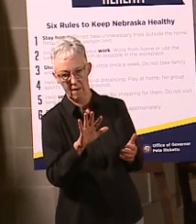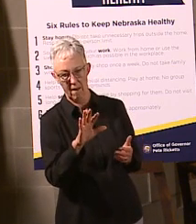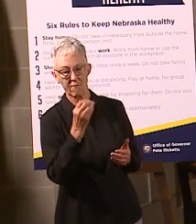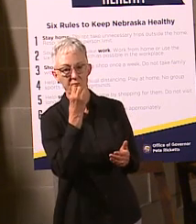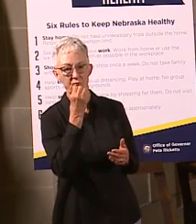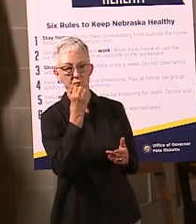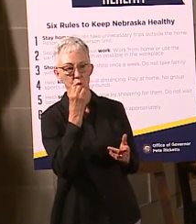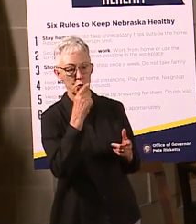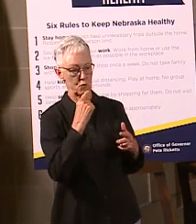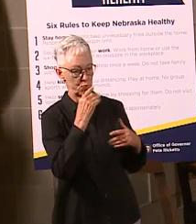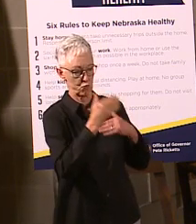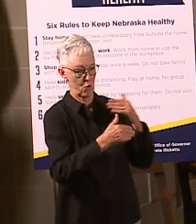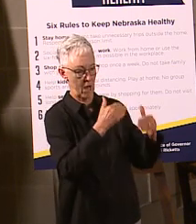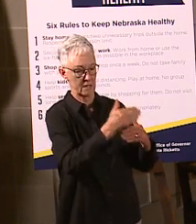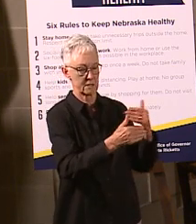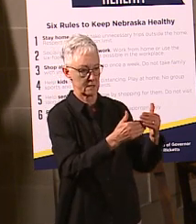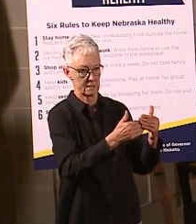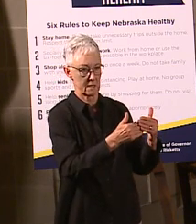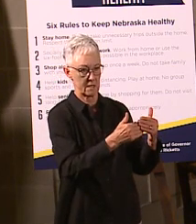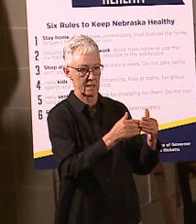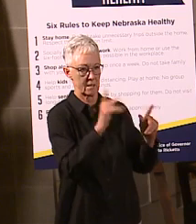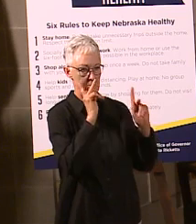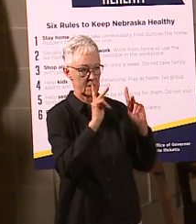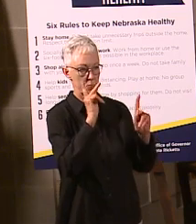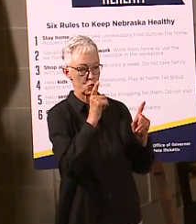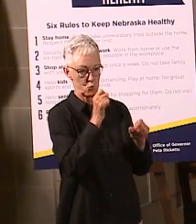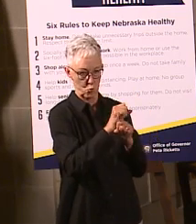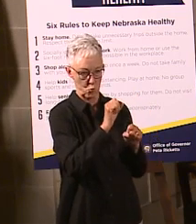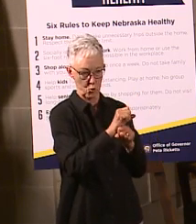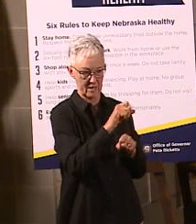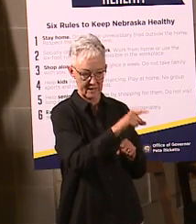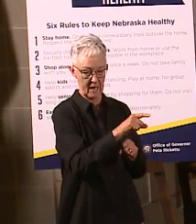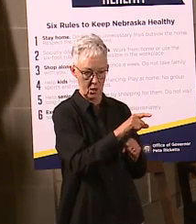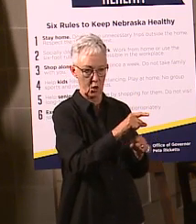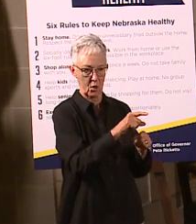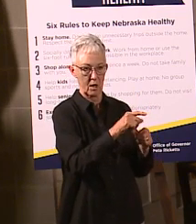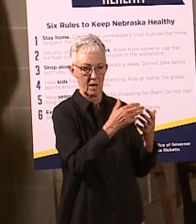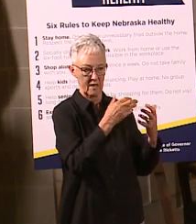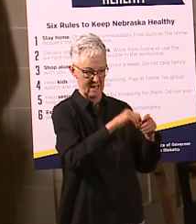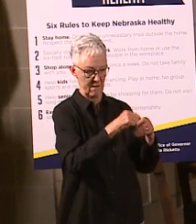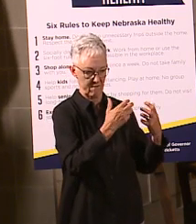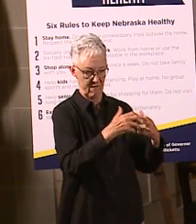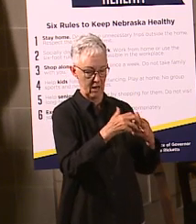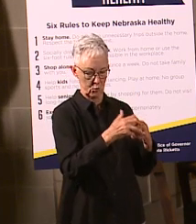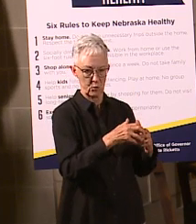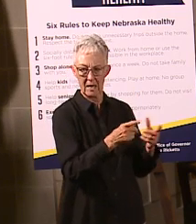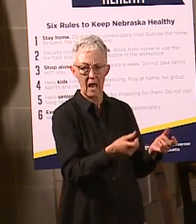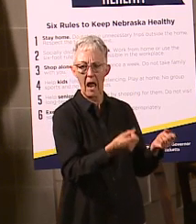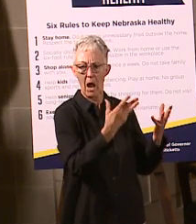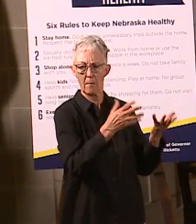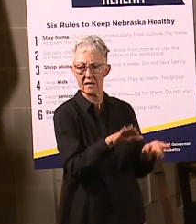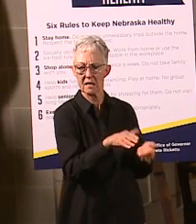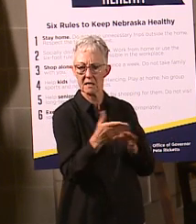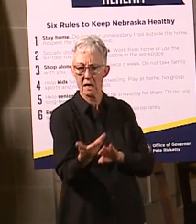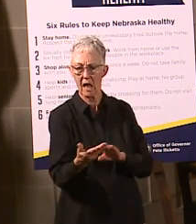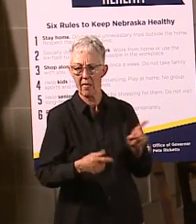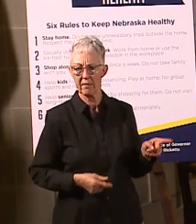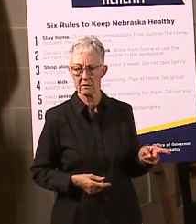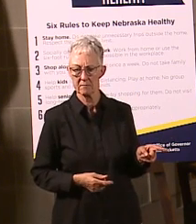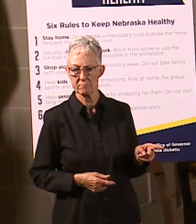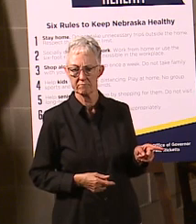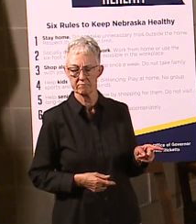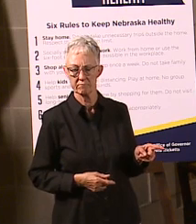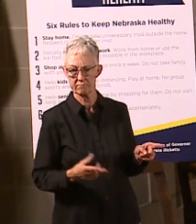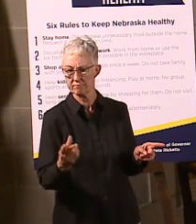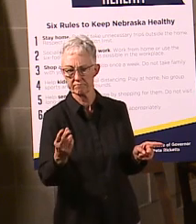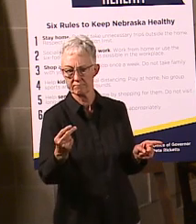positive cases we have, how many deaths do we have? I don't have that answer right off hand. Dr. Antone, do you happen to have that? Not the specific